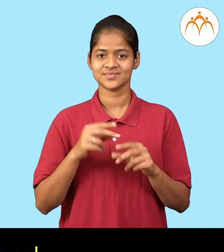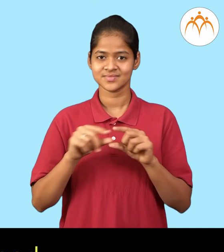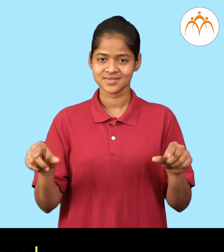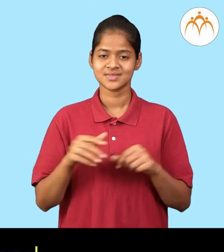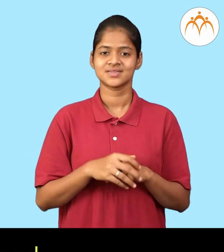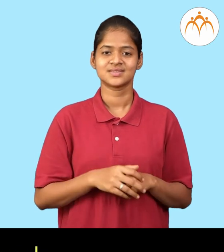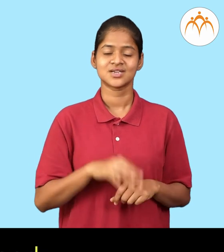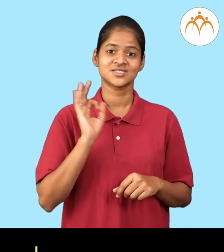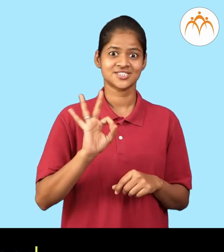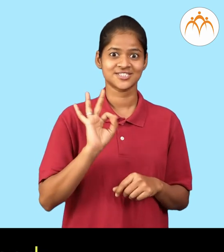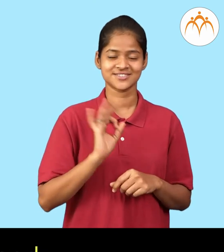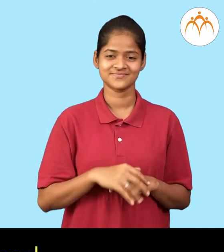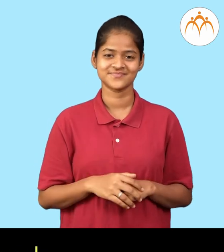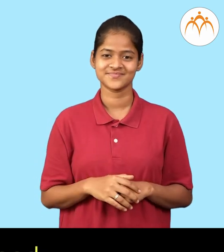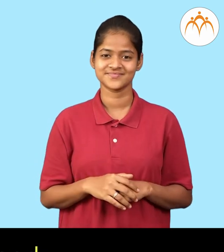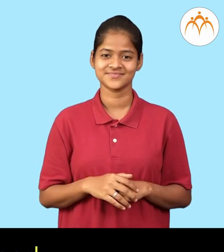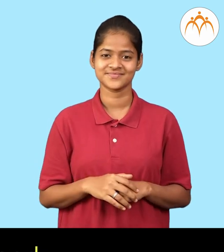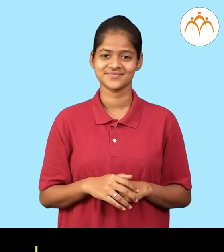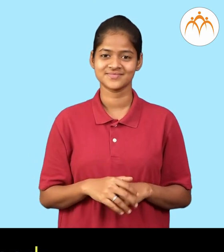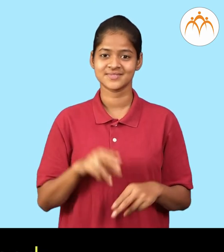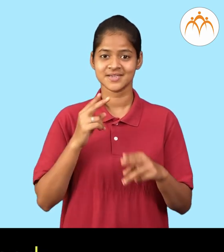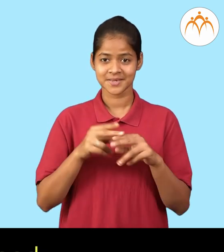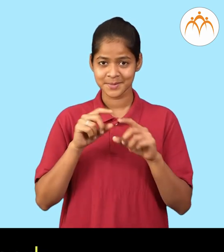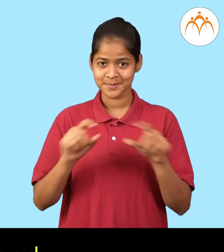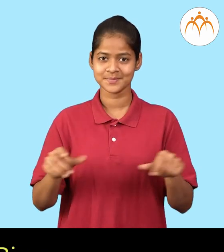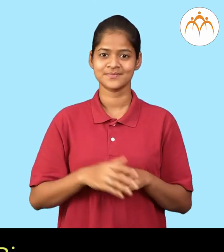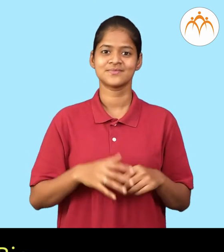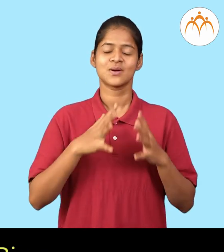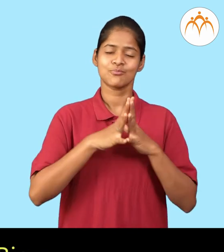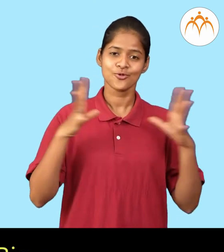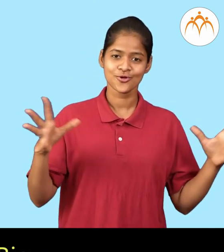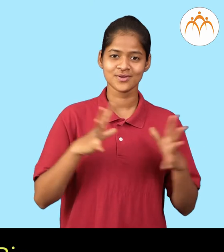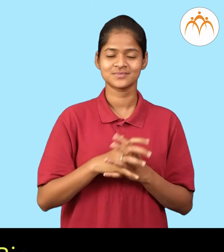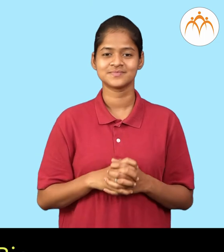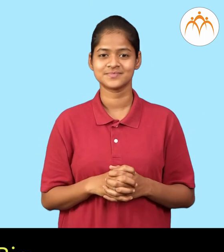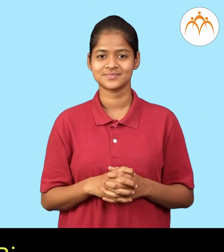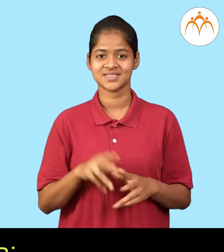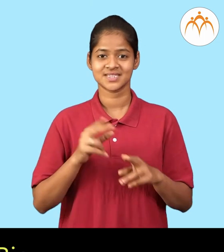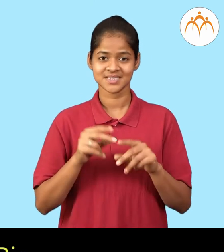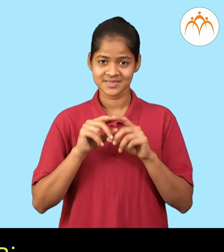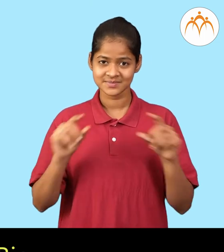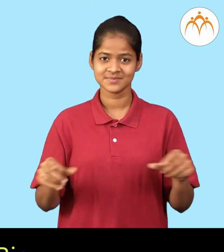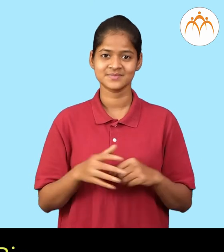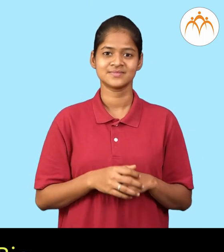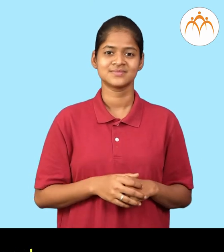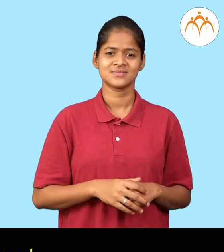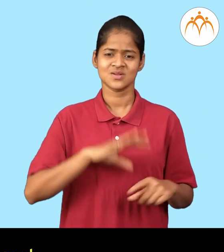Nice means good. Huge means big. Yell